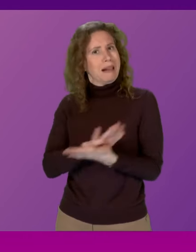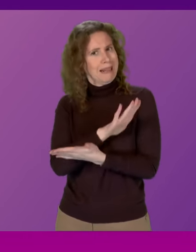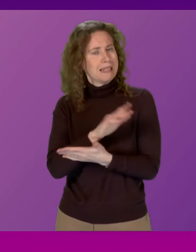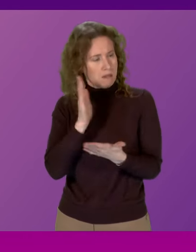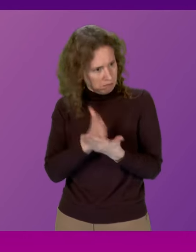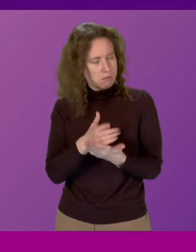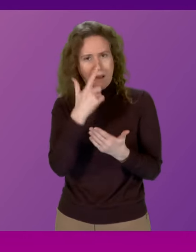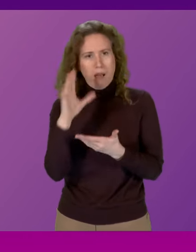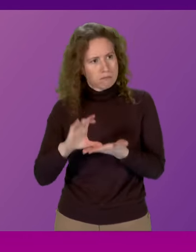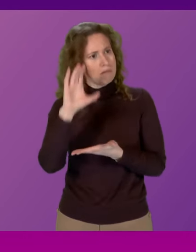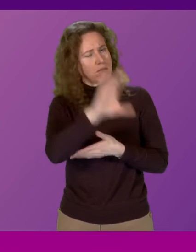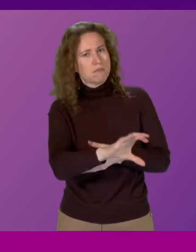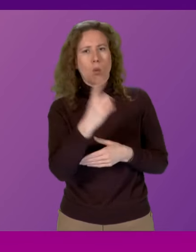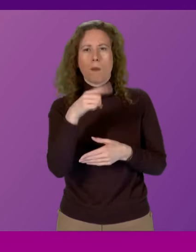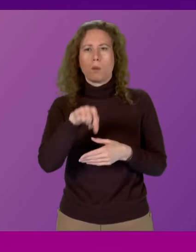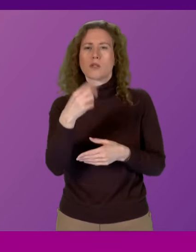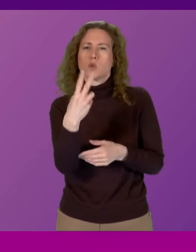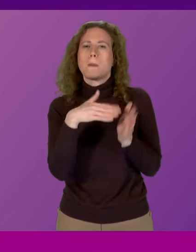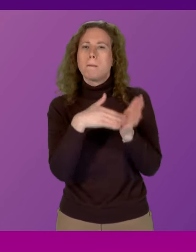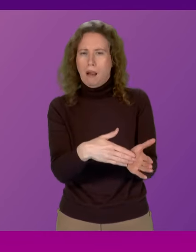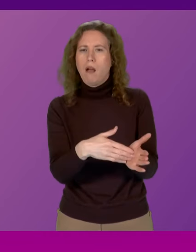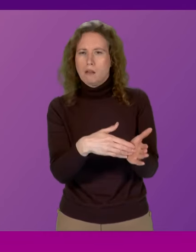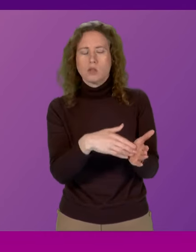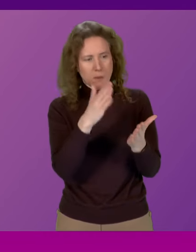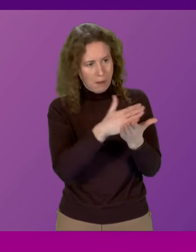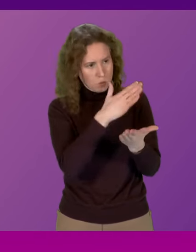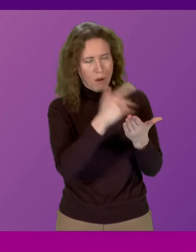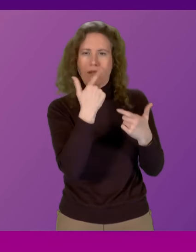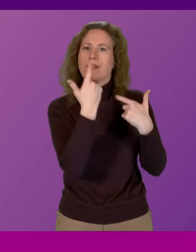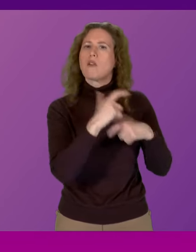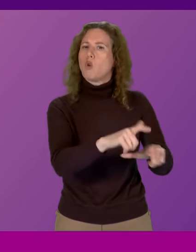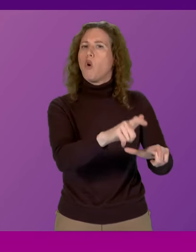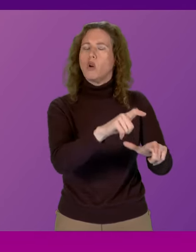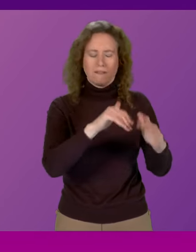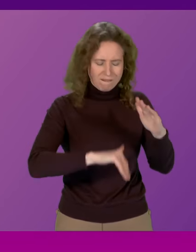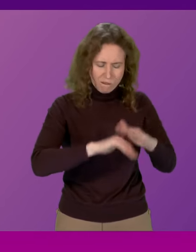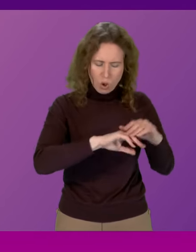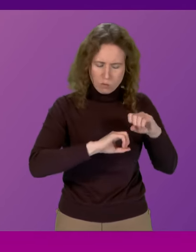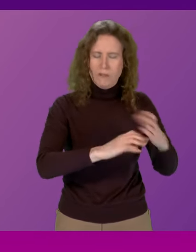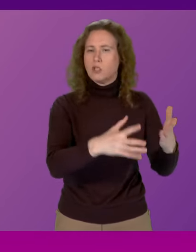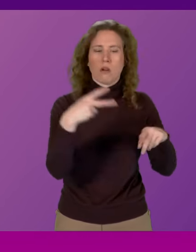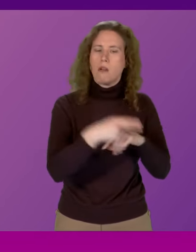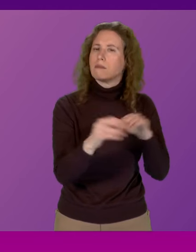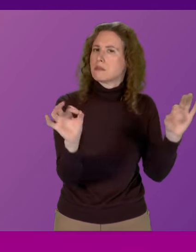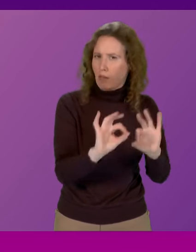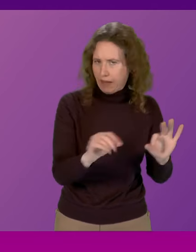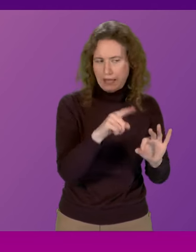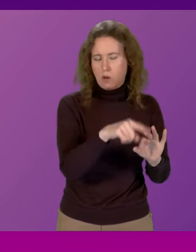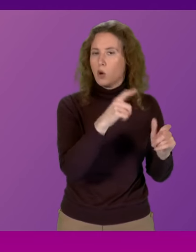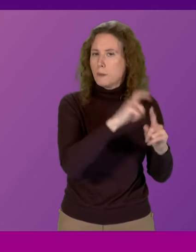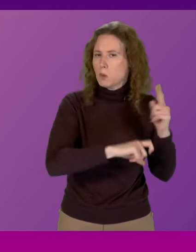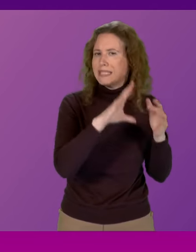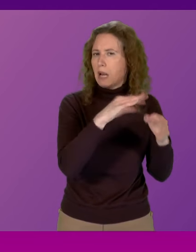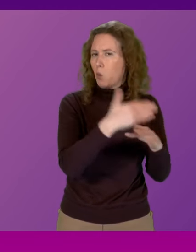provide the partnership with £1.2 million to sustain the full provision of Community-Link workers